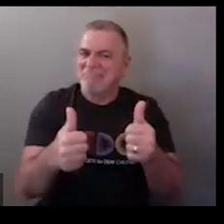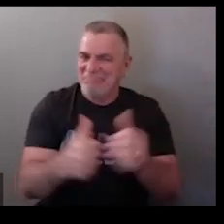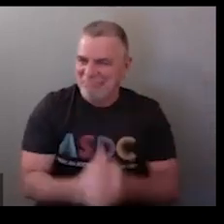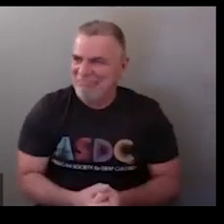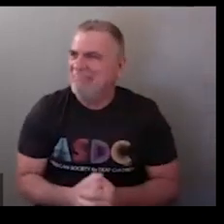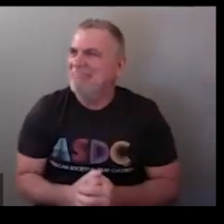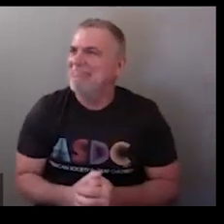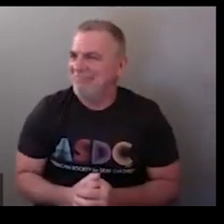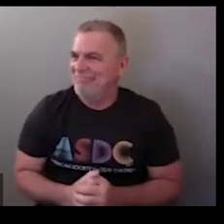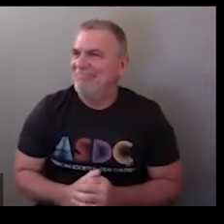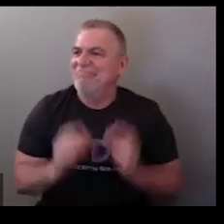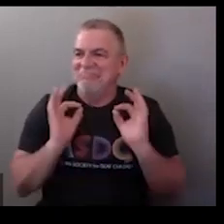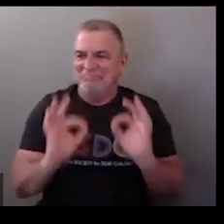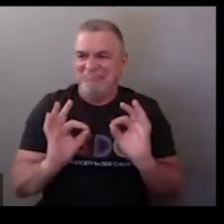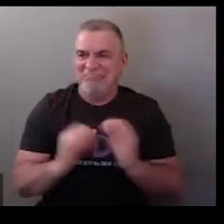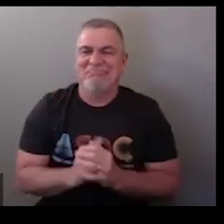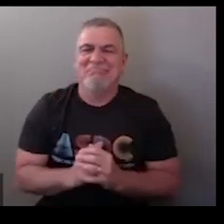yes good very good